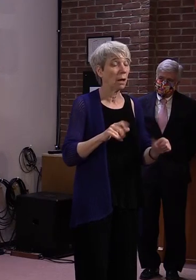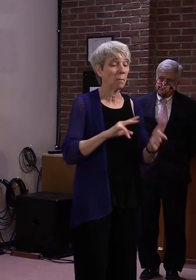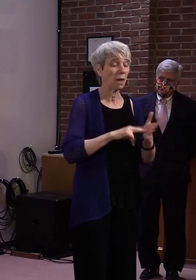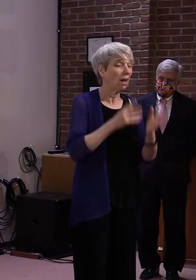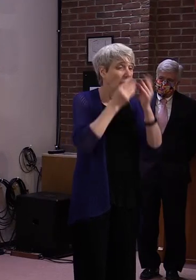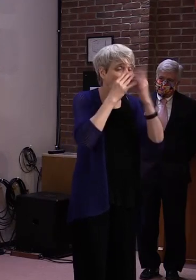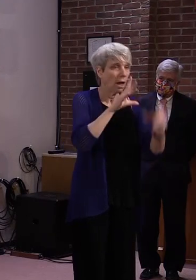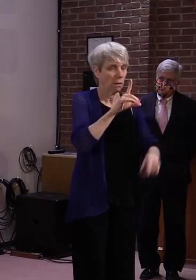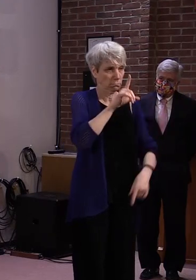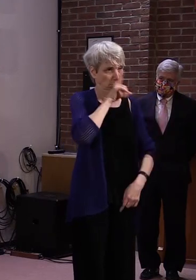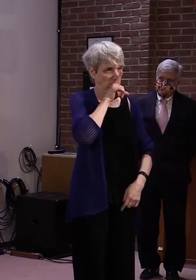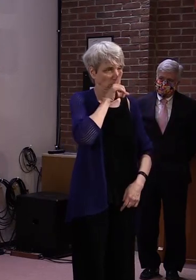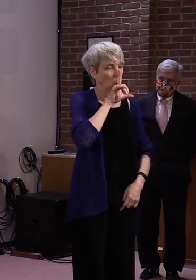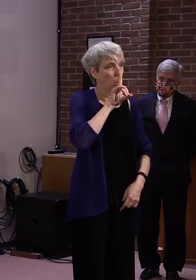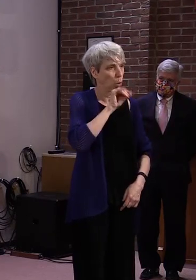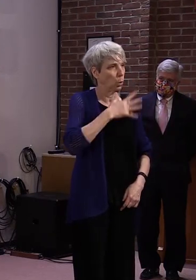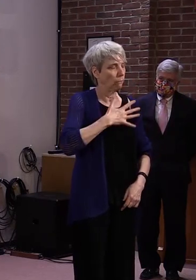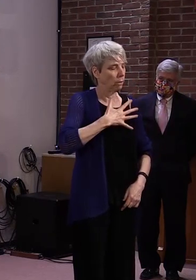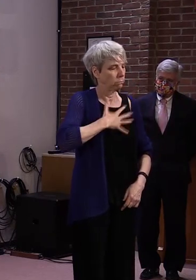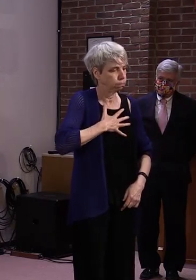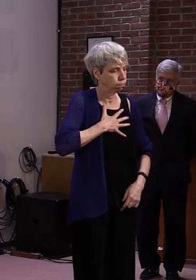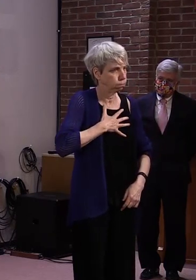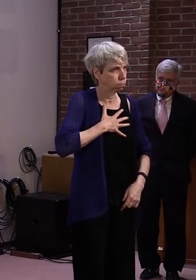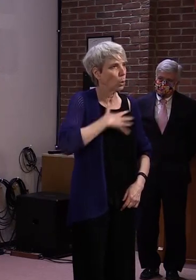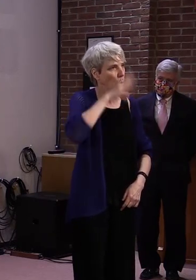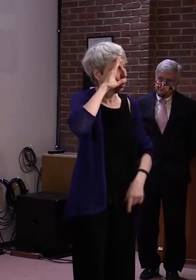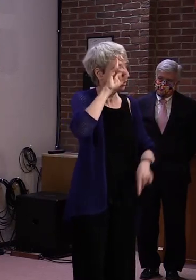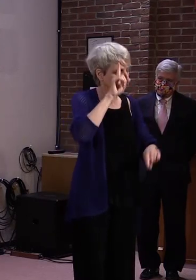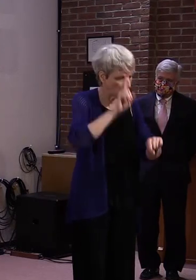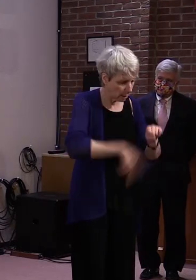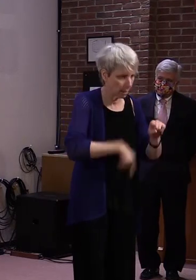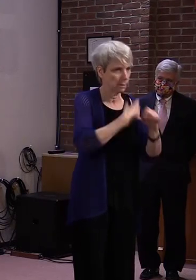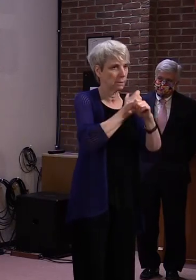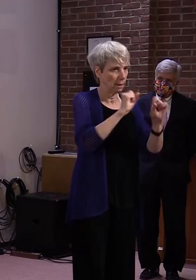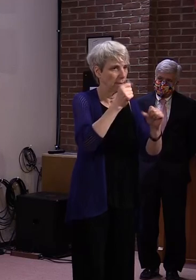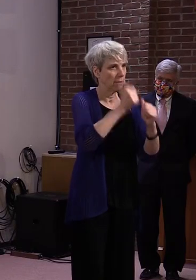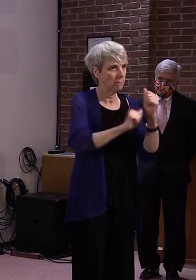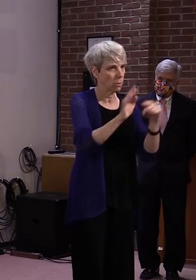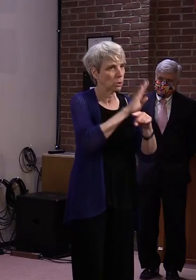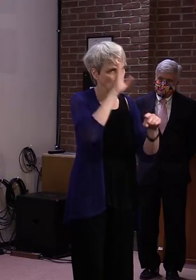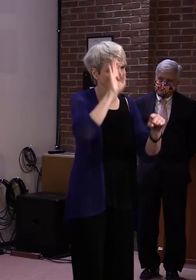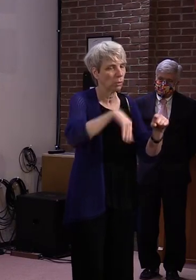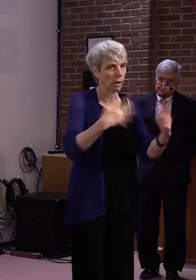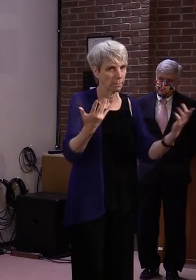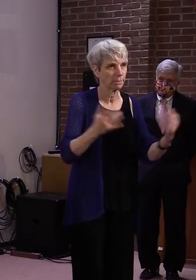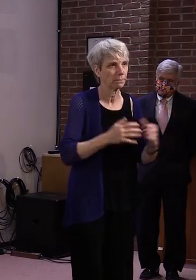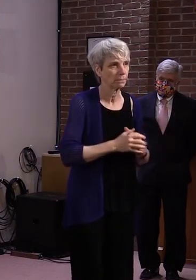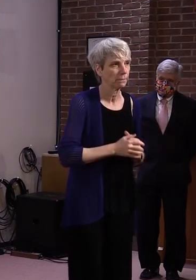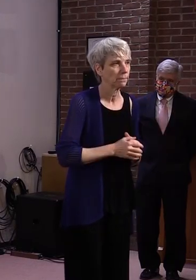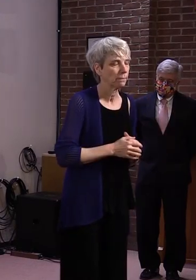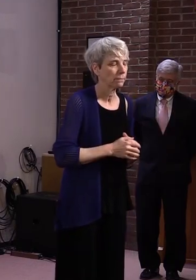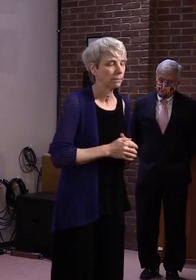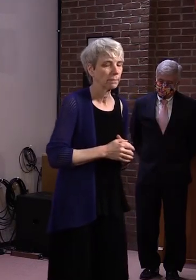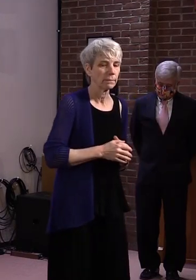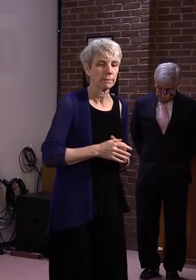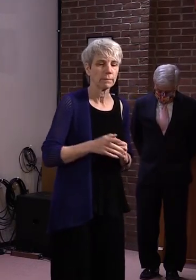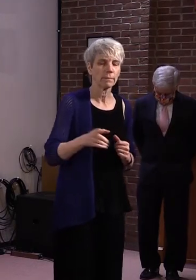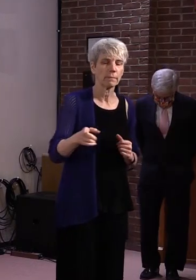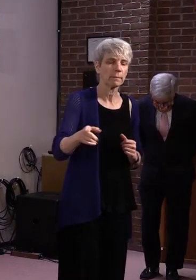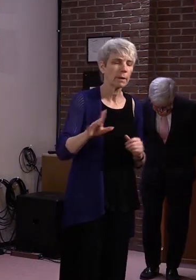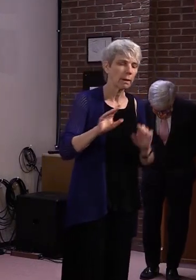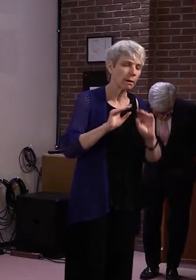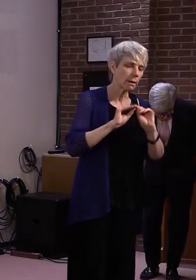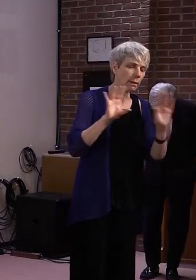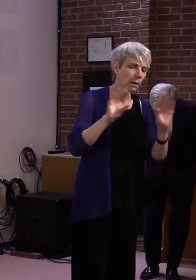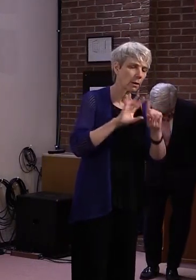understand that this is not going to help everybody, and it's not going to save everybody. And just to be clear on the money,